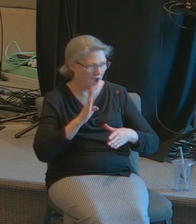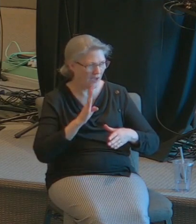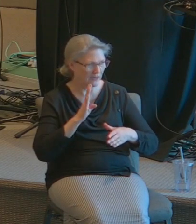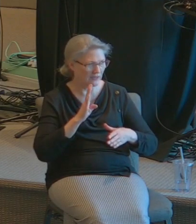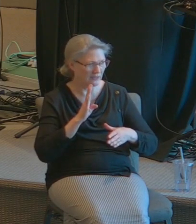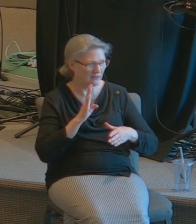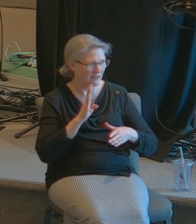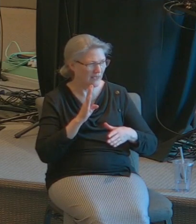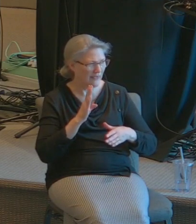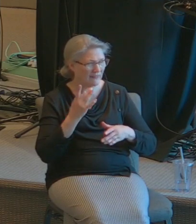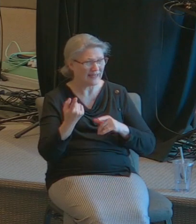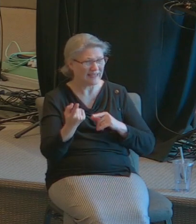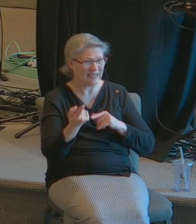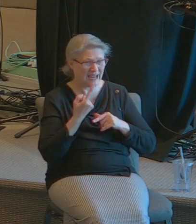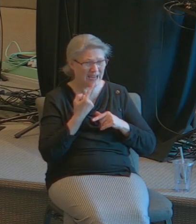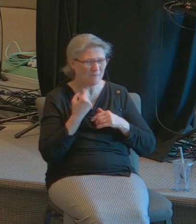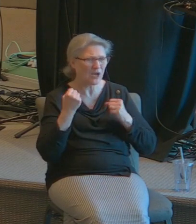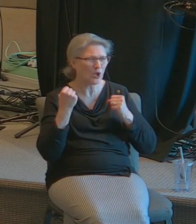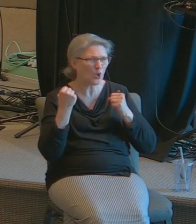God's transformation